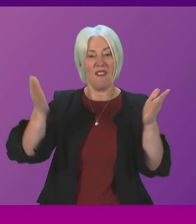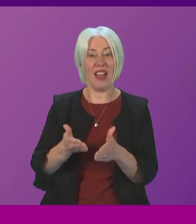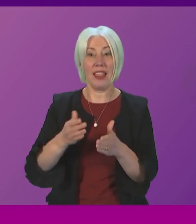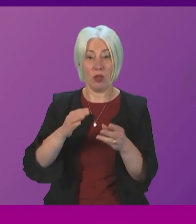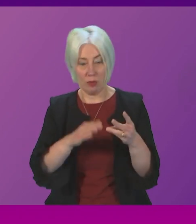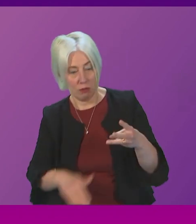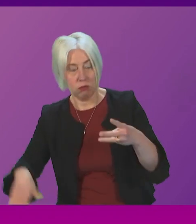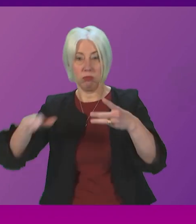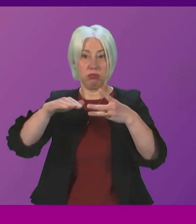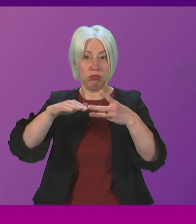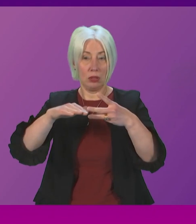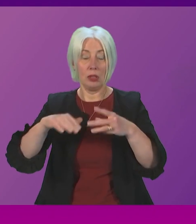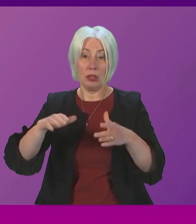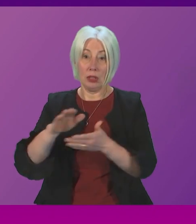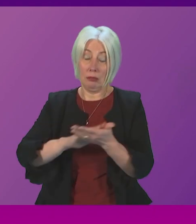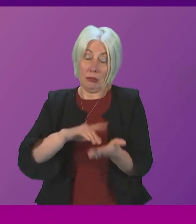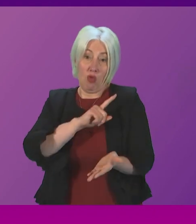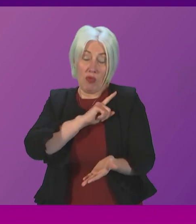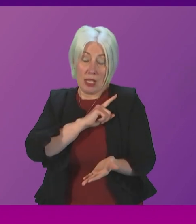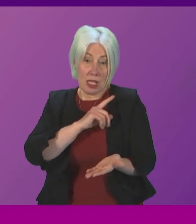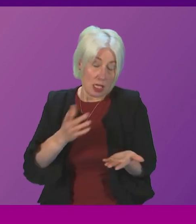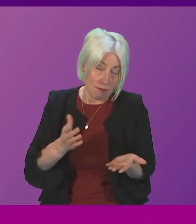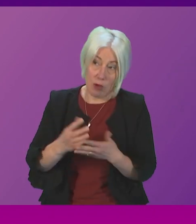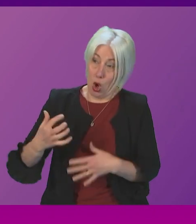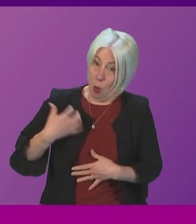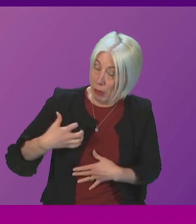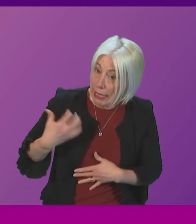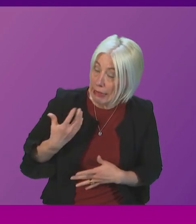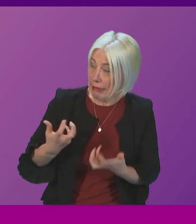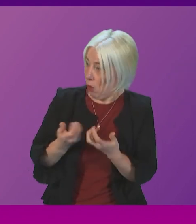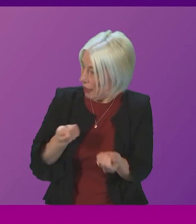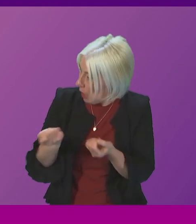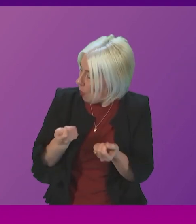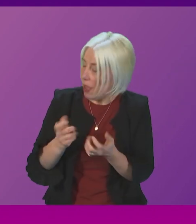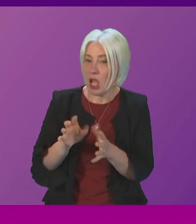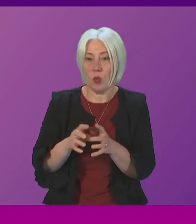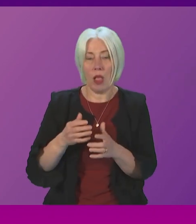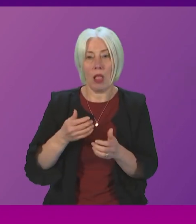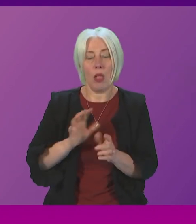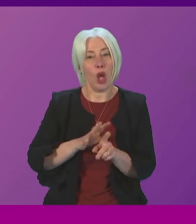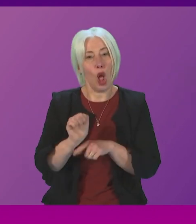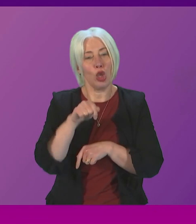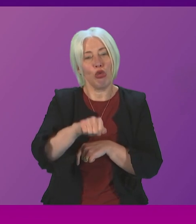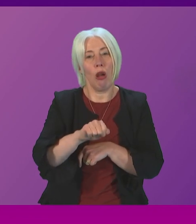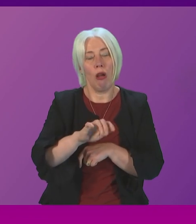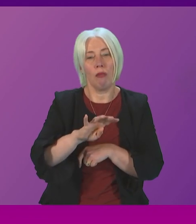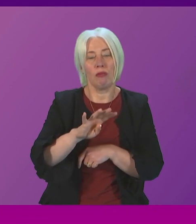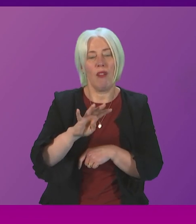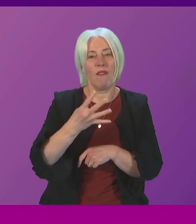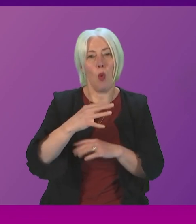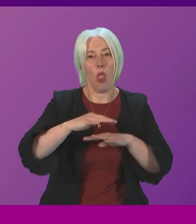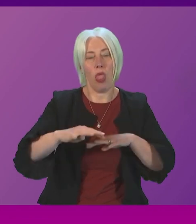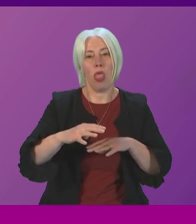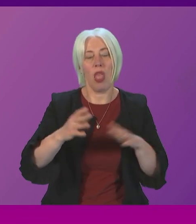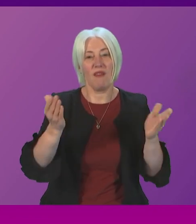escalation and part of that reason was because of the complaints handling because of the culture in Forth Valley and of course because of the performance in